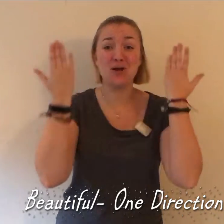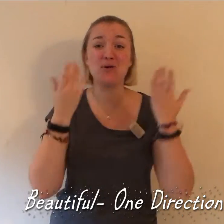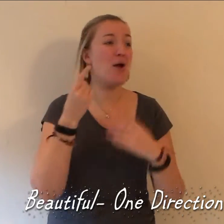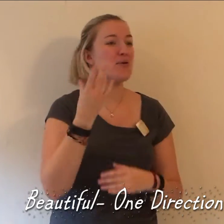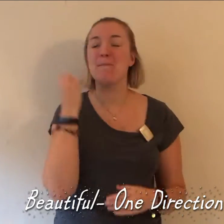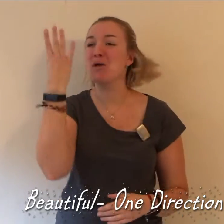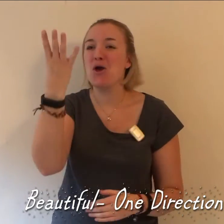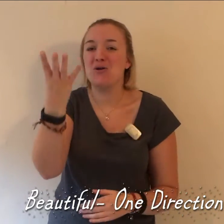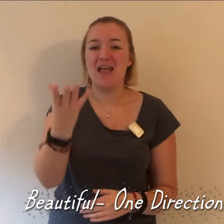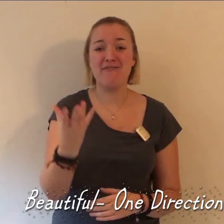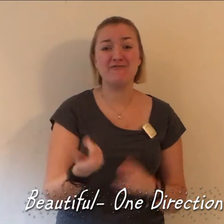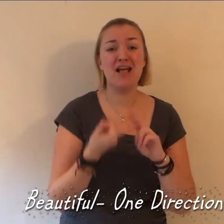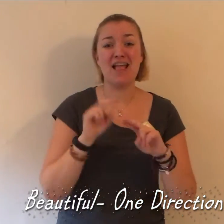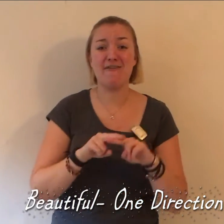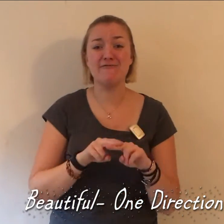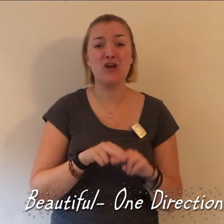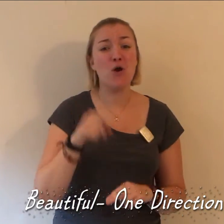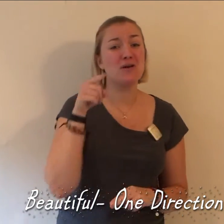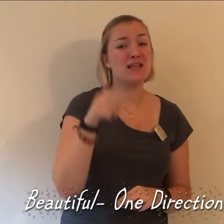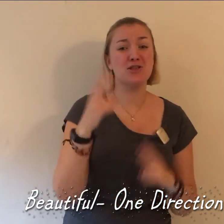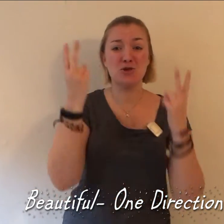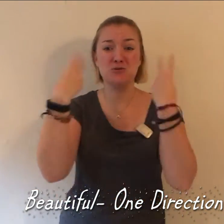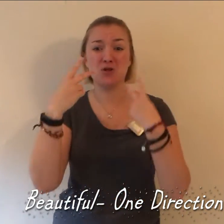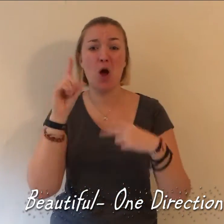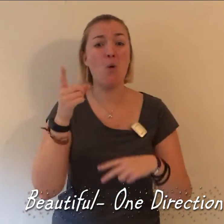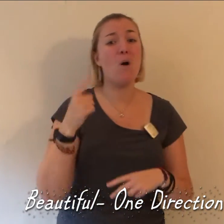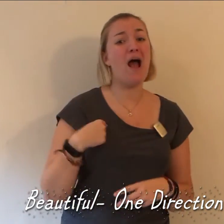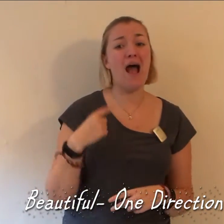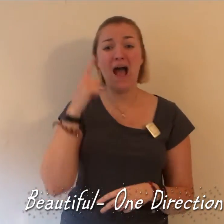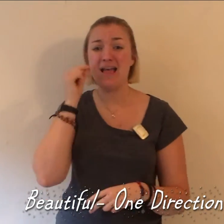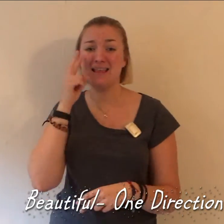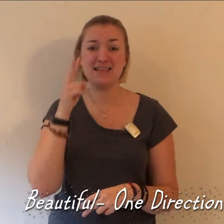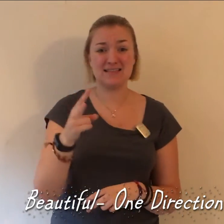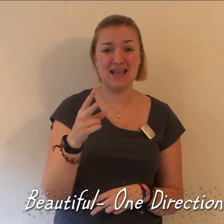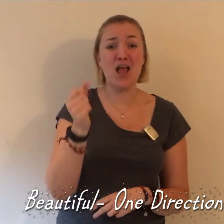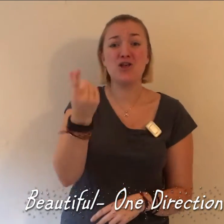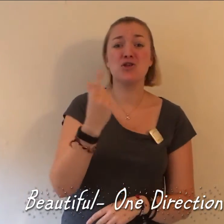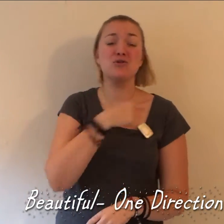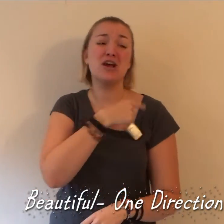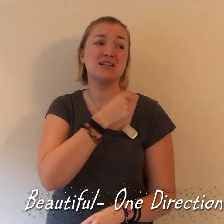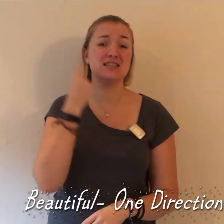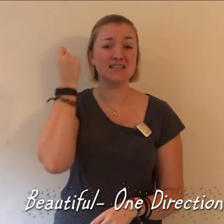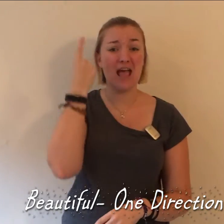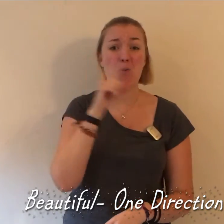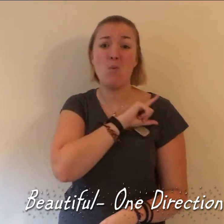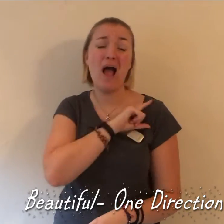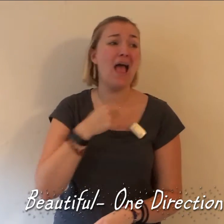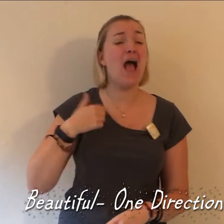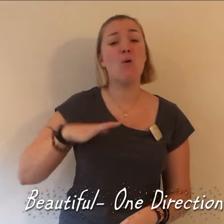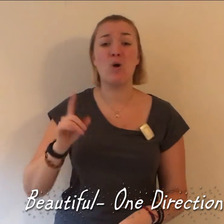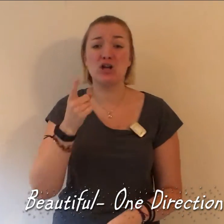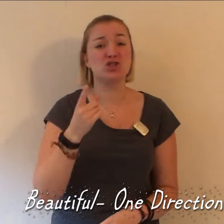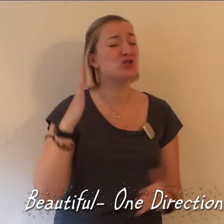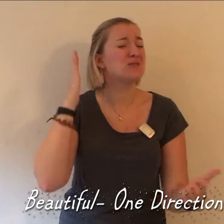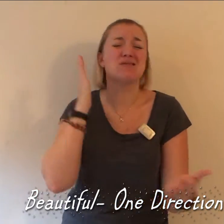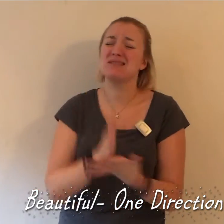don't know you're beautiful Only you saw what I can see You understand why I want you so